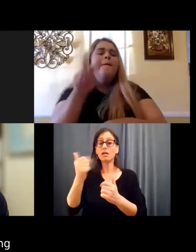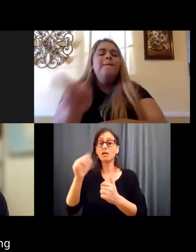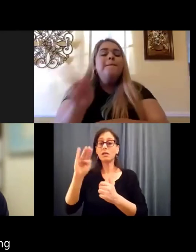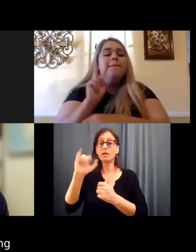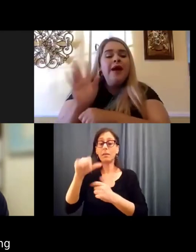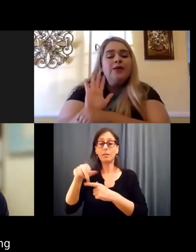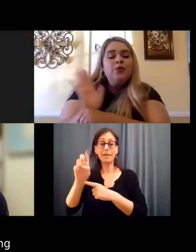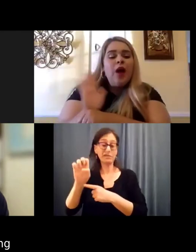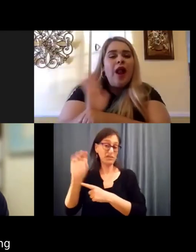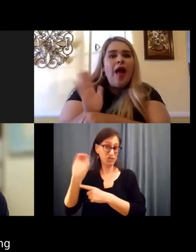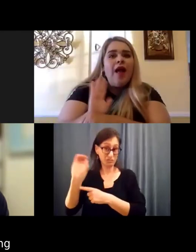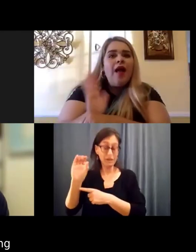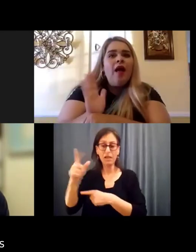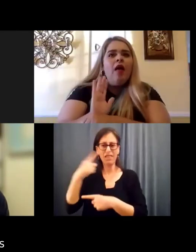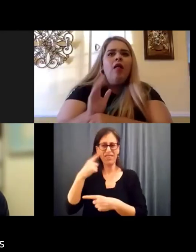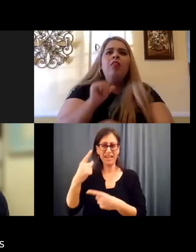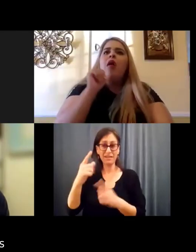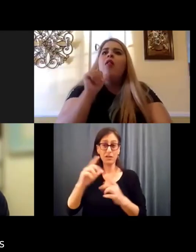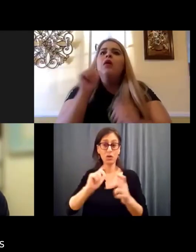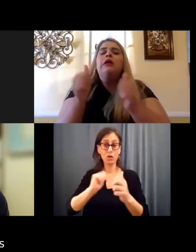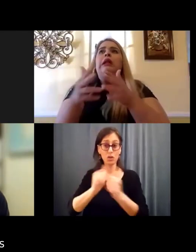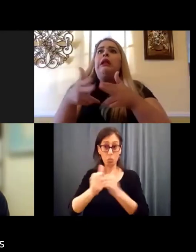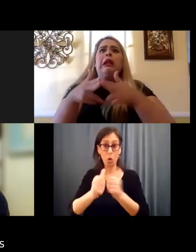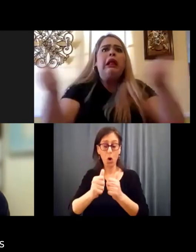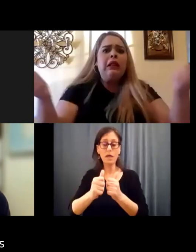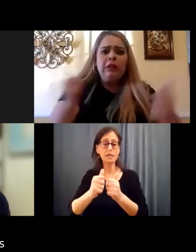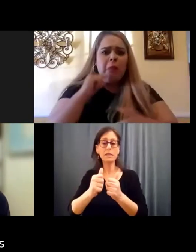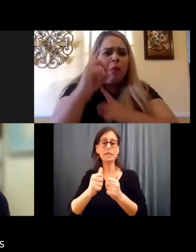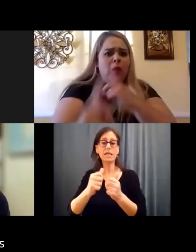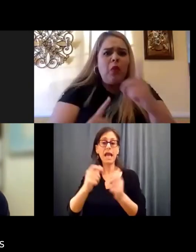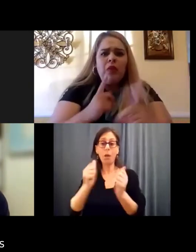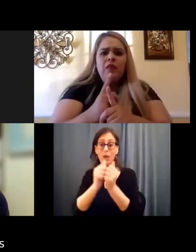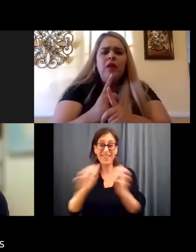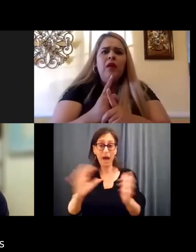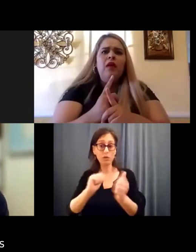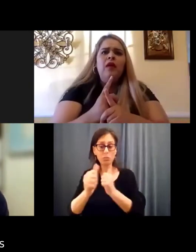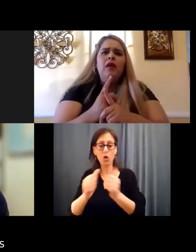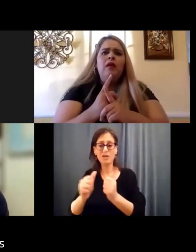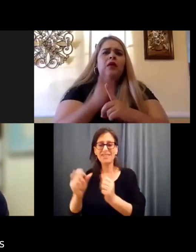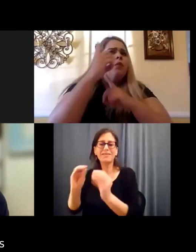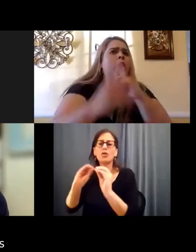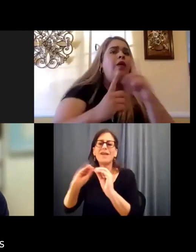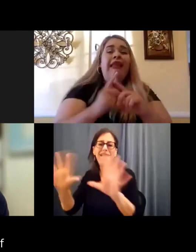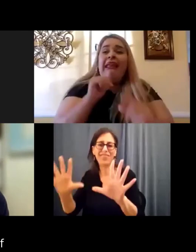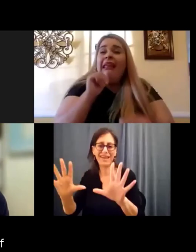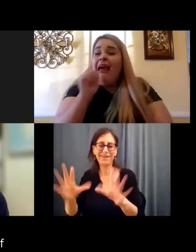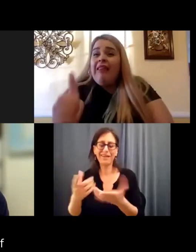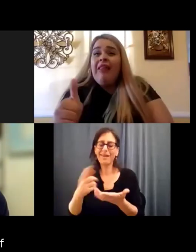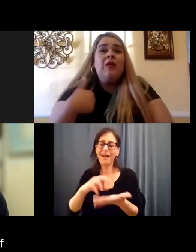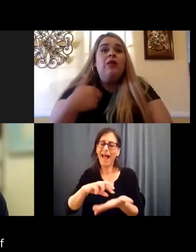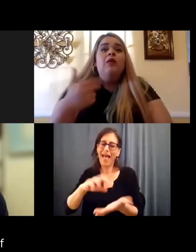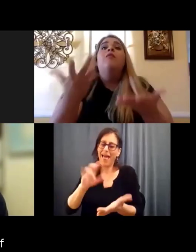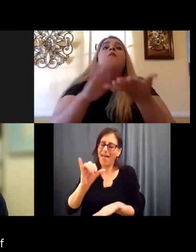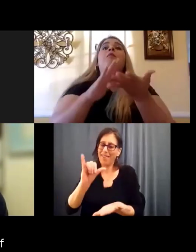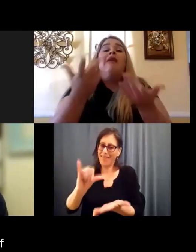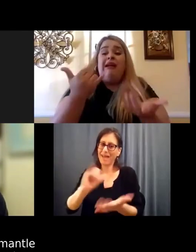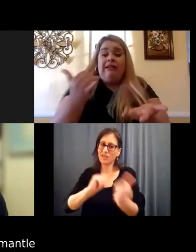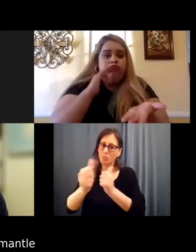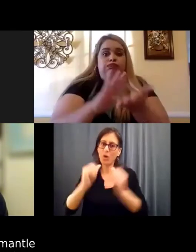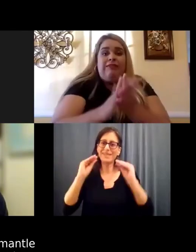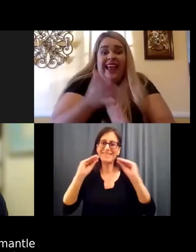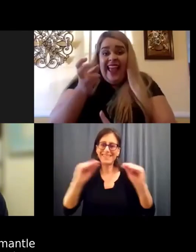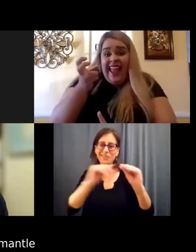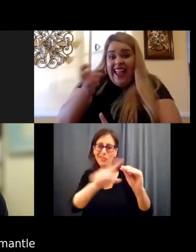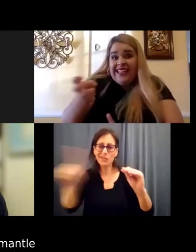she was nothing without sport and sport teaches us to be like that. And, and that's one of the things that we